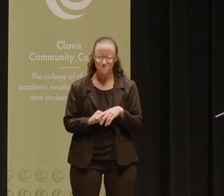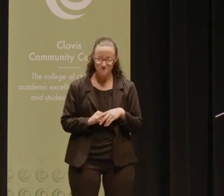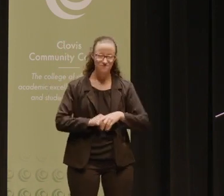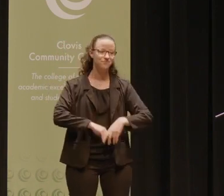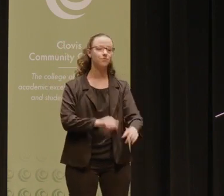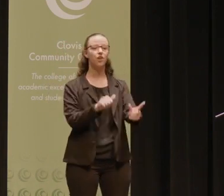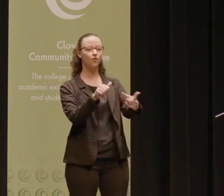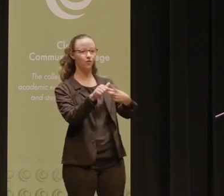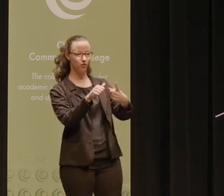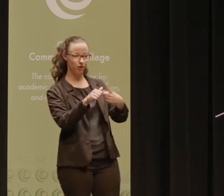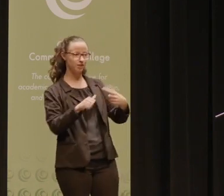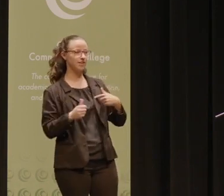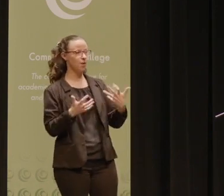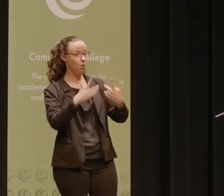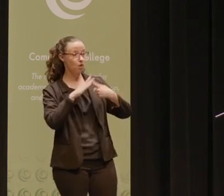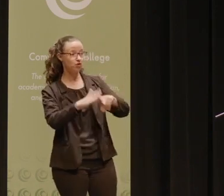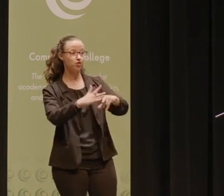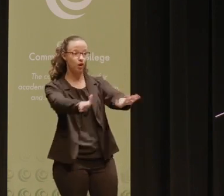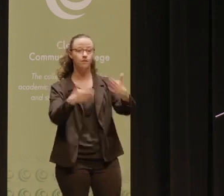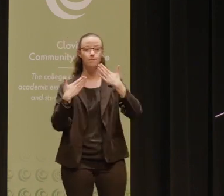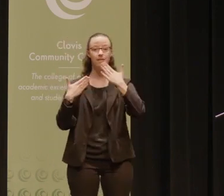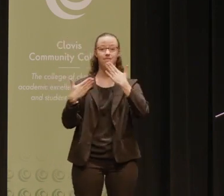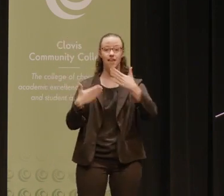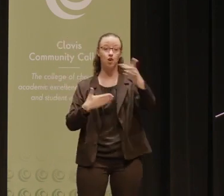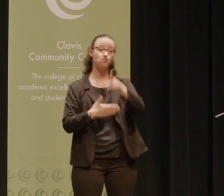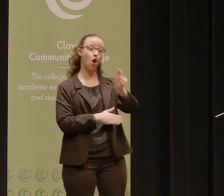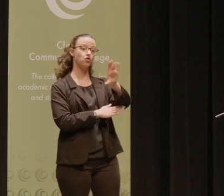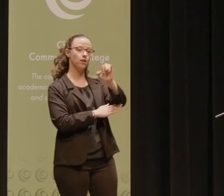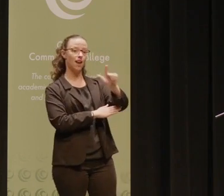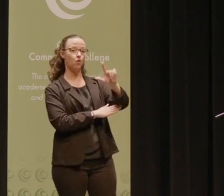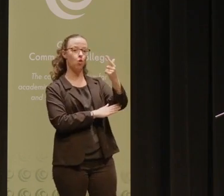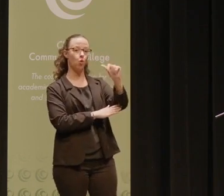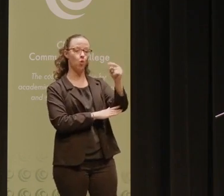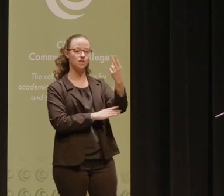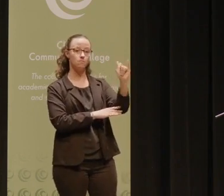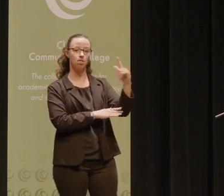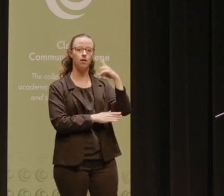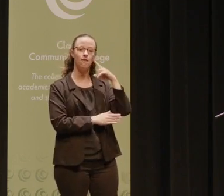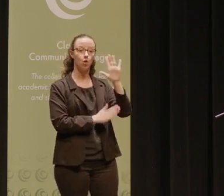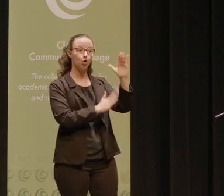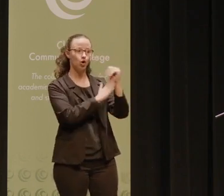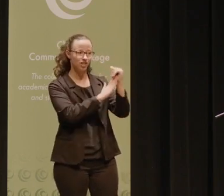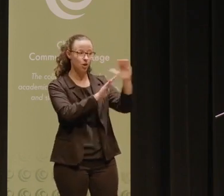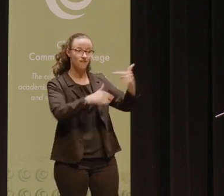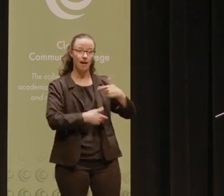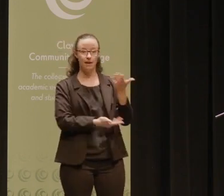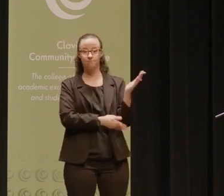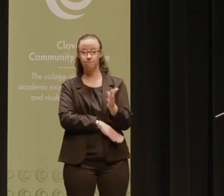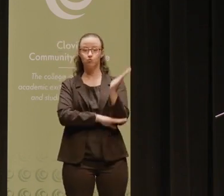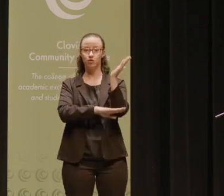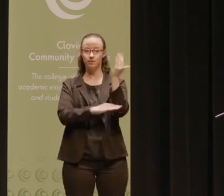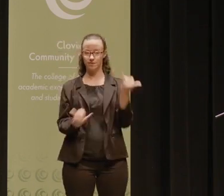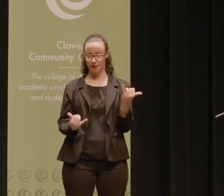But first and foremost, I want to start by thanking Dr. Carol Goldsmith for her leadership and for inviting me to be with you